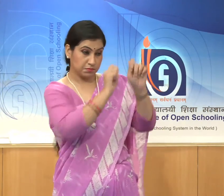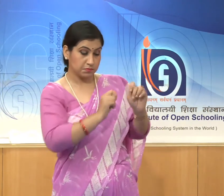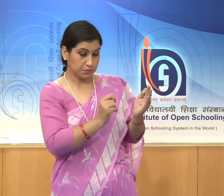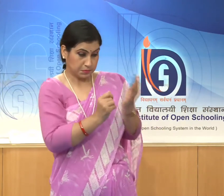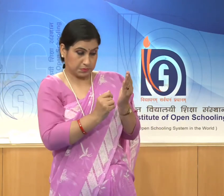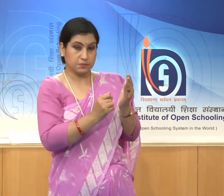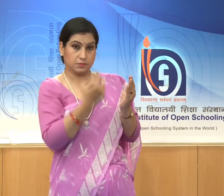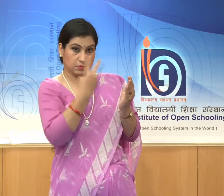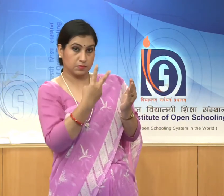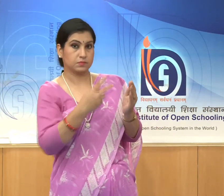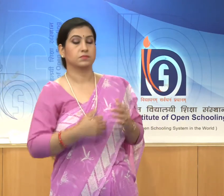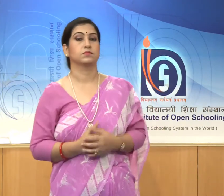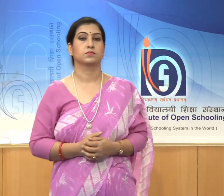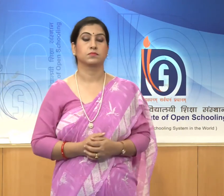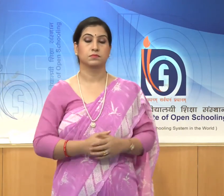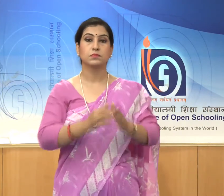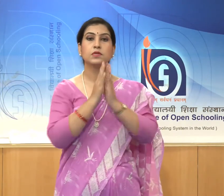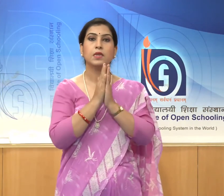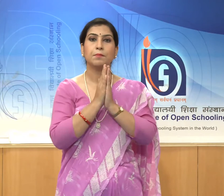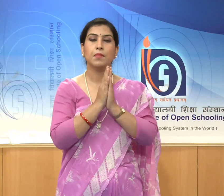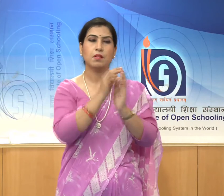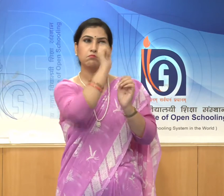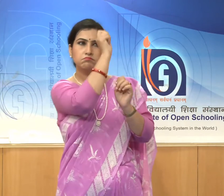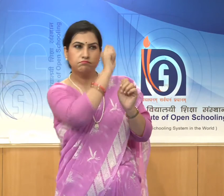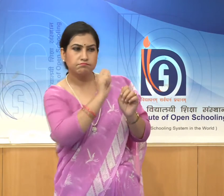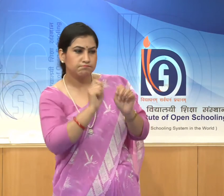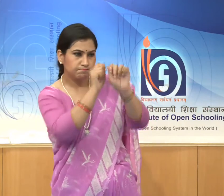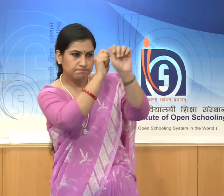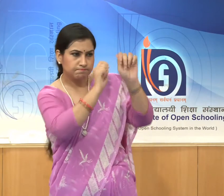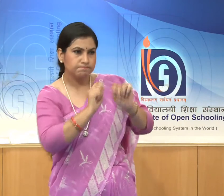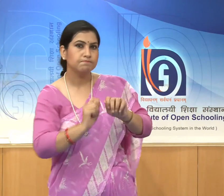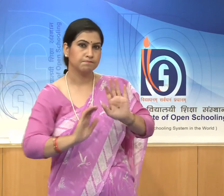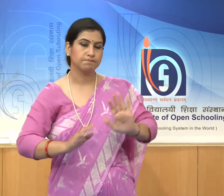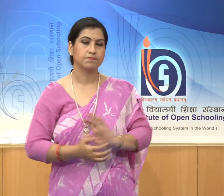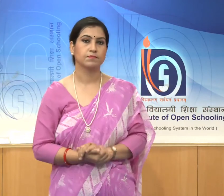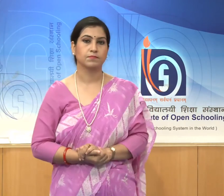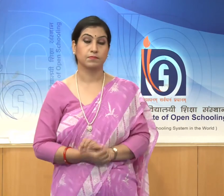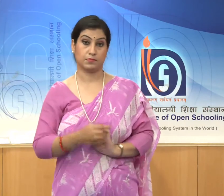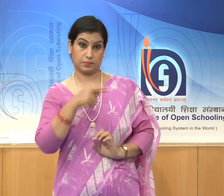work. Temple temple architectures were one of the